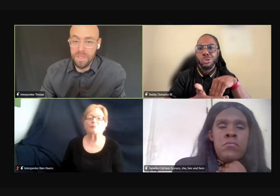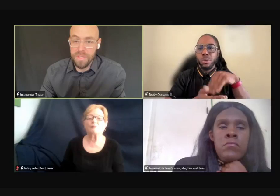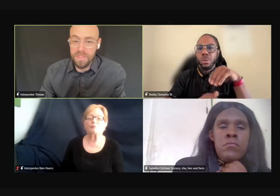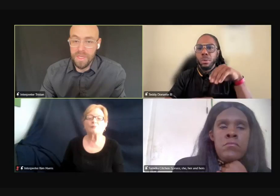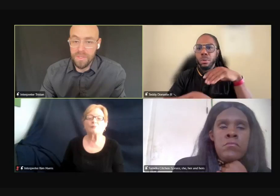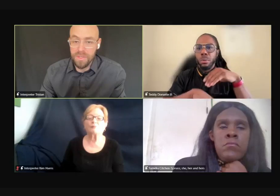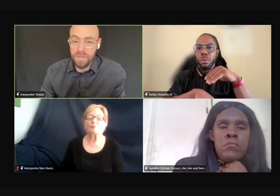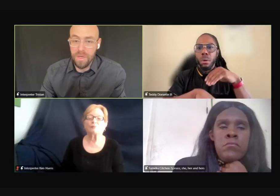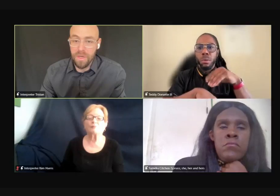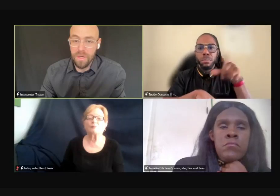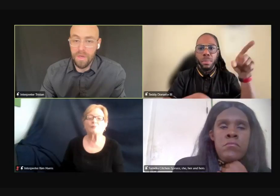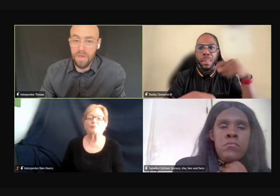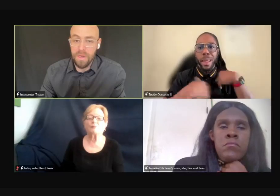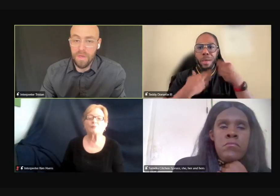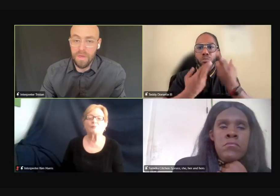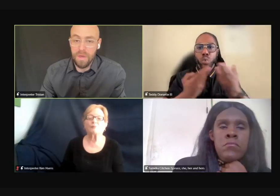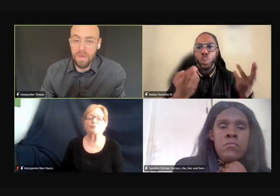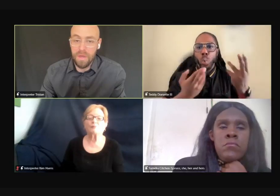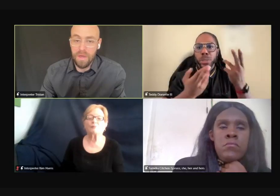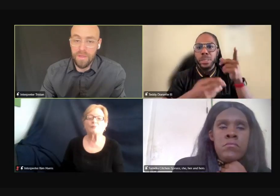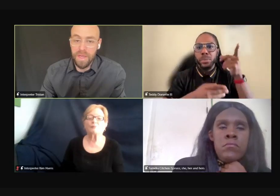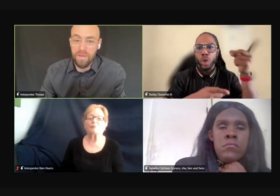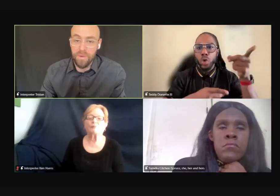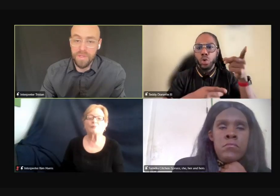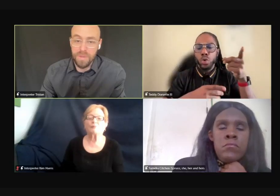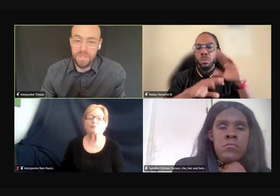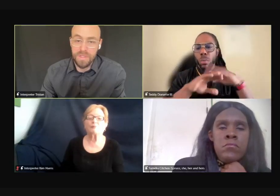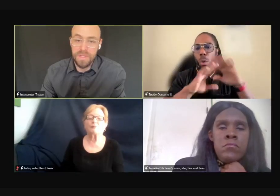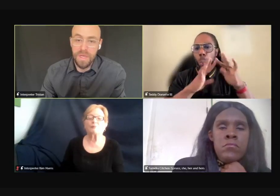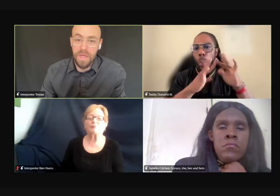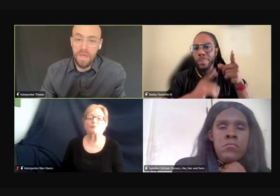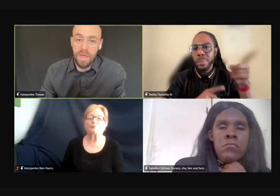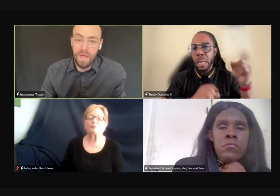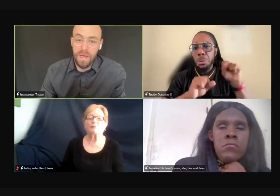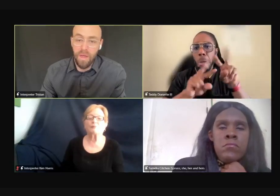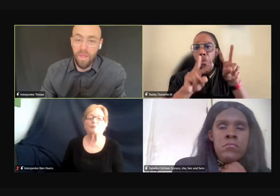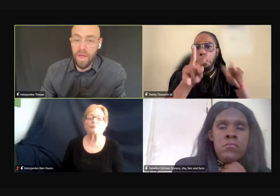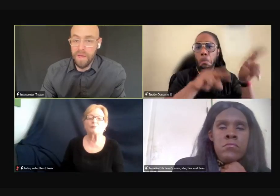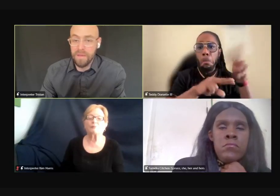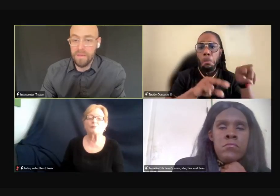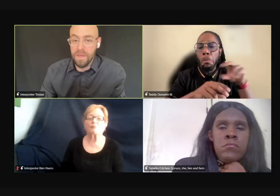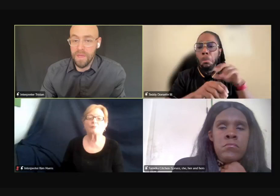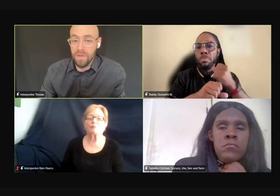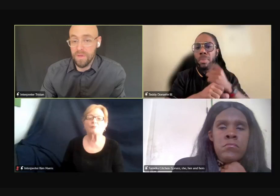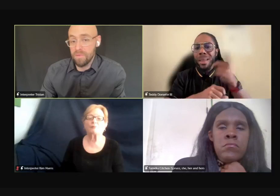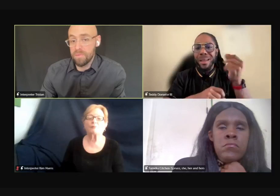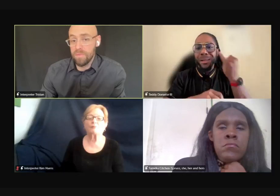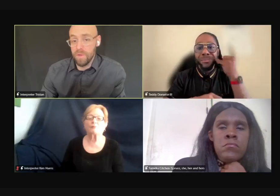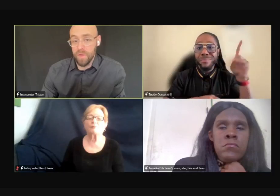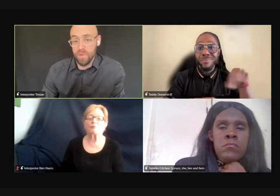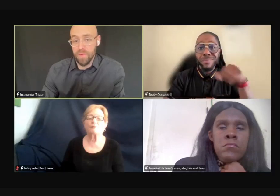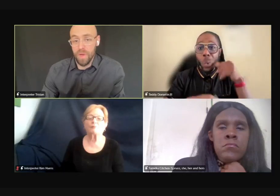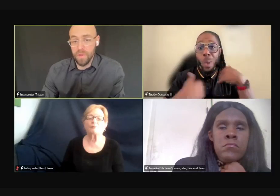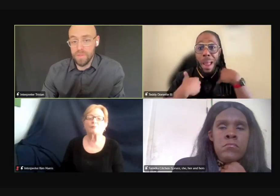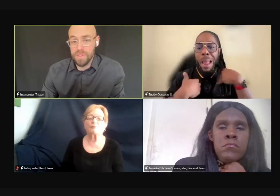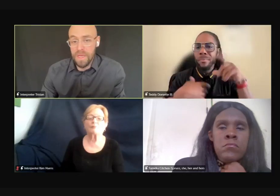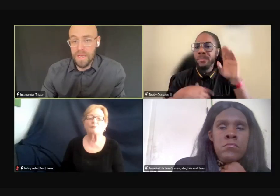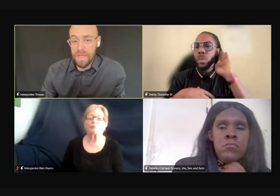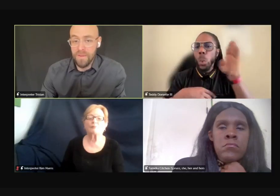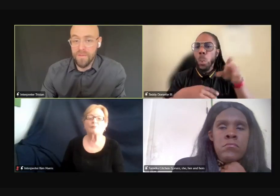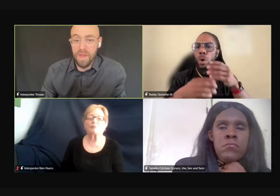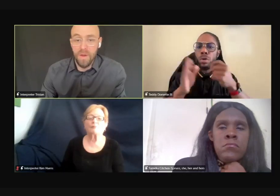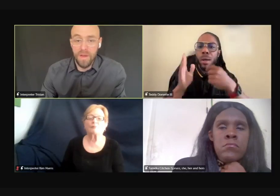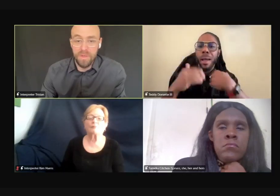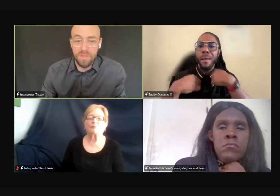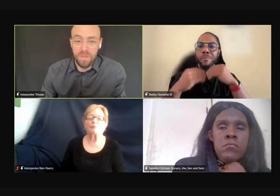Disability Center, uh, they have resources, uh, online, and you could look through those.